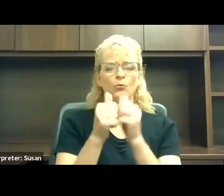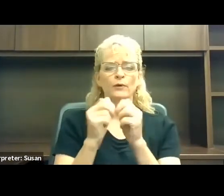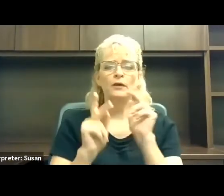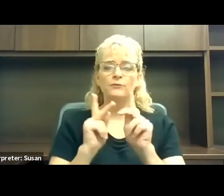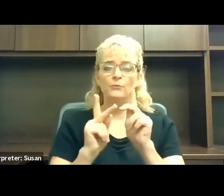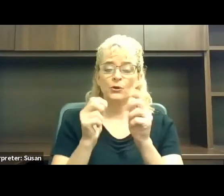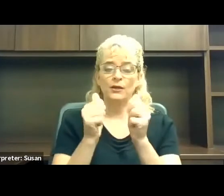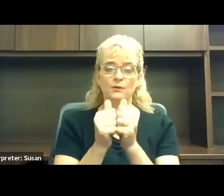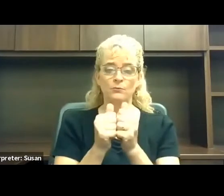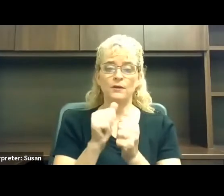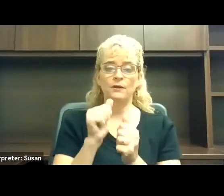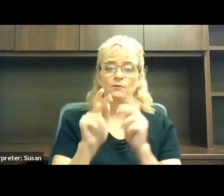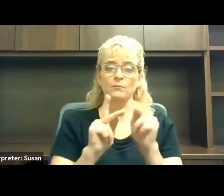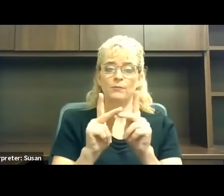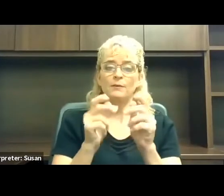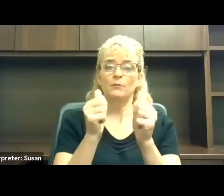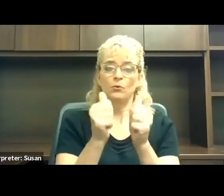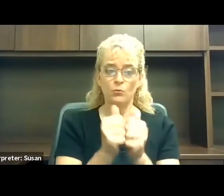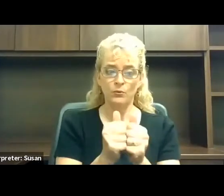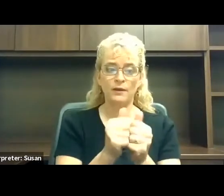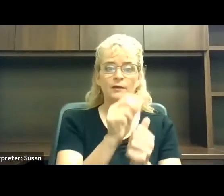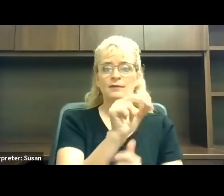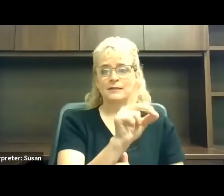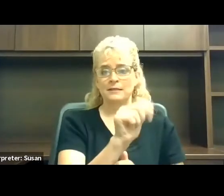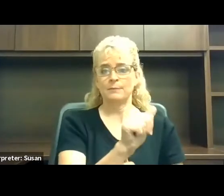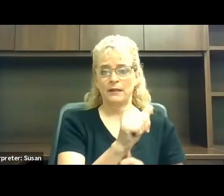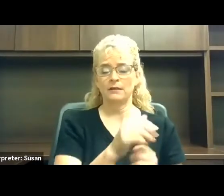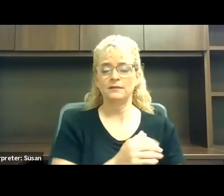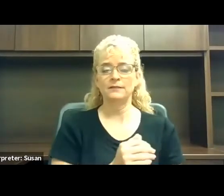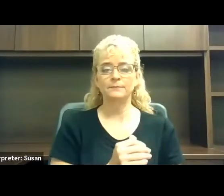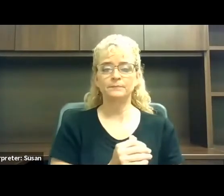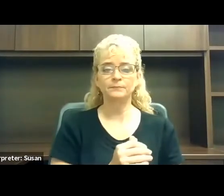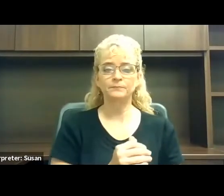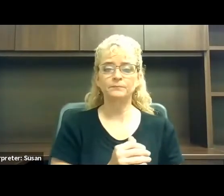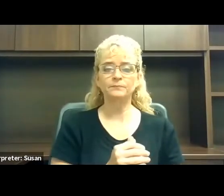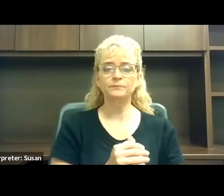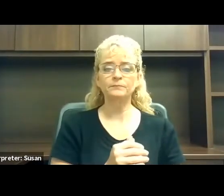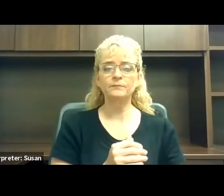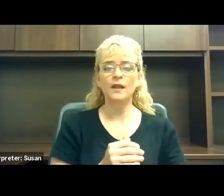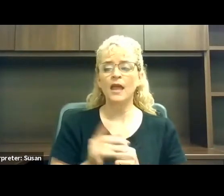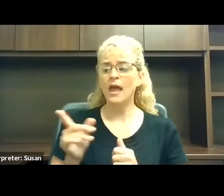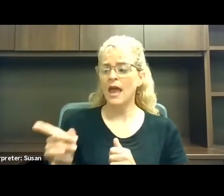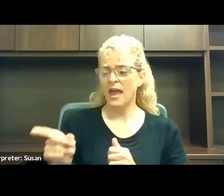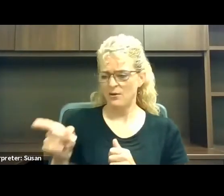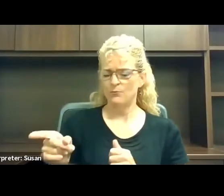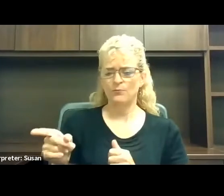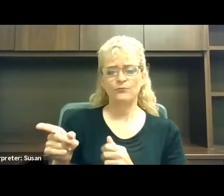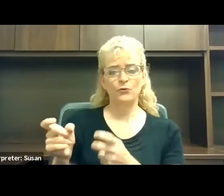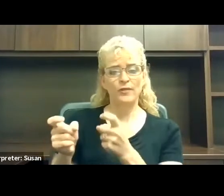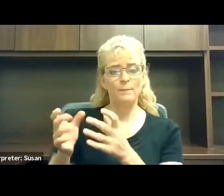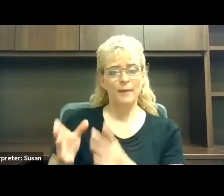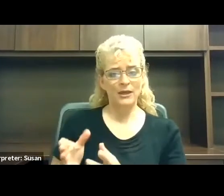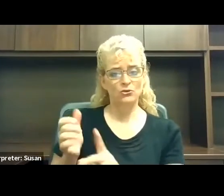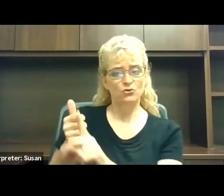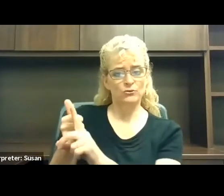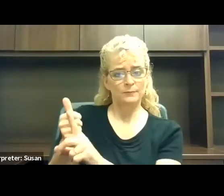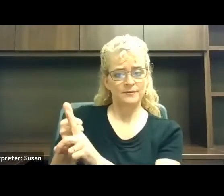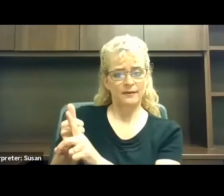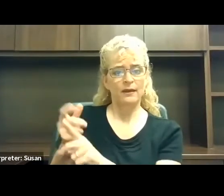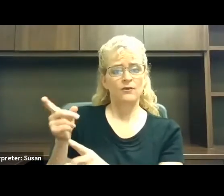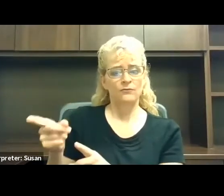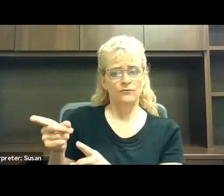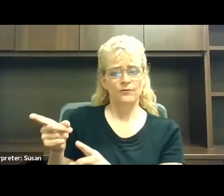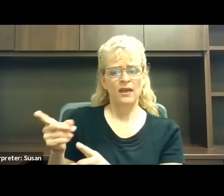people with disabilities and make them feel more comfortable with their ability, in fact,